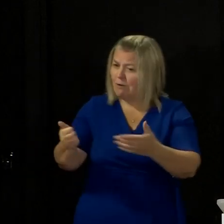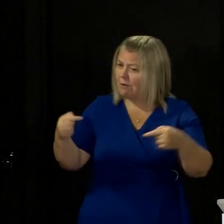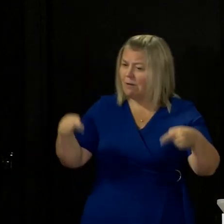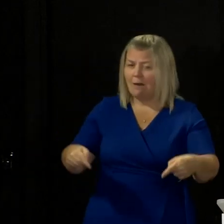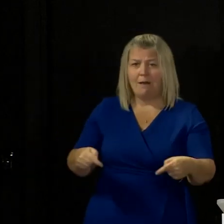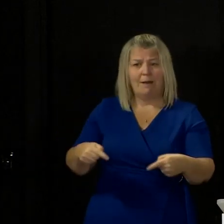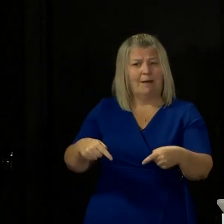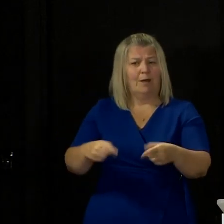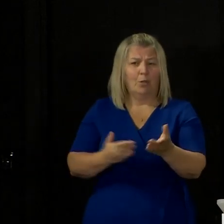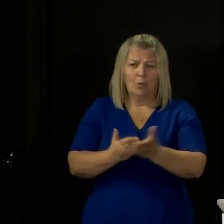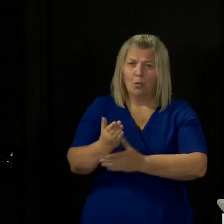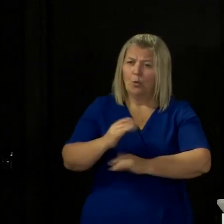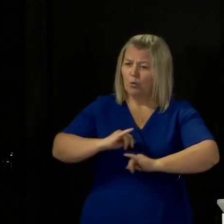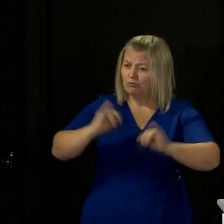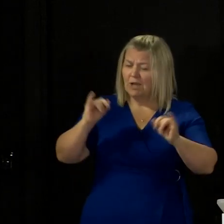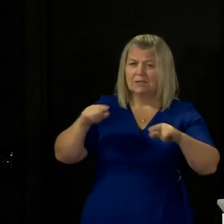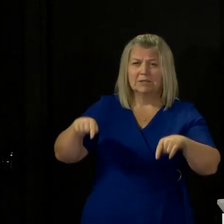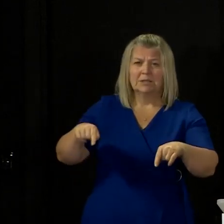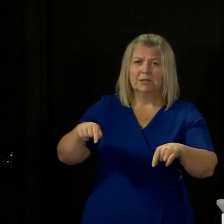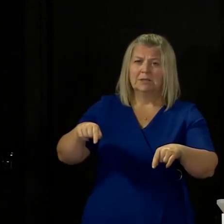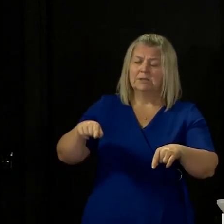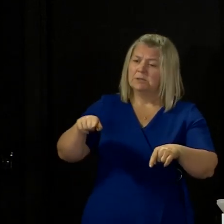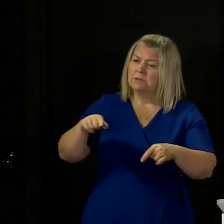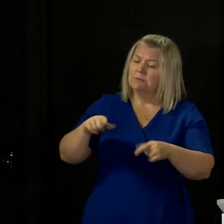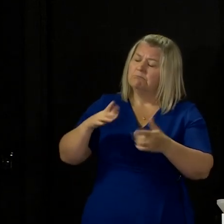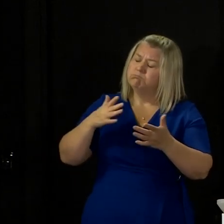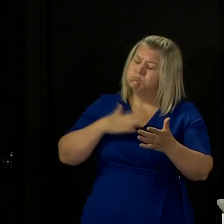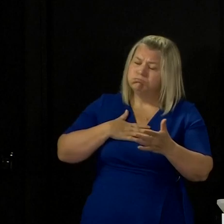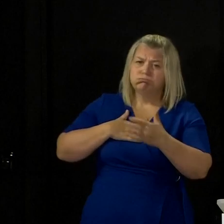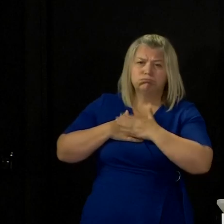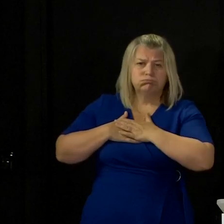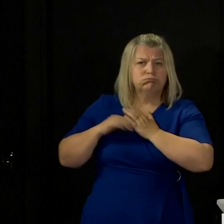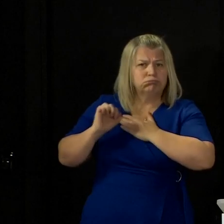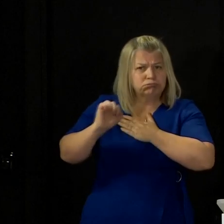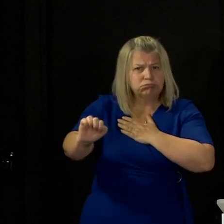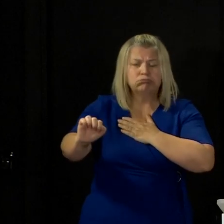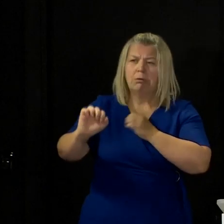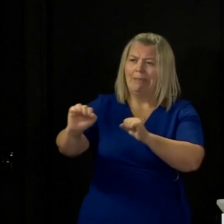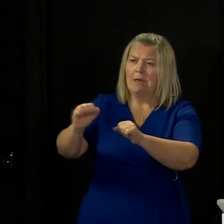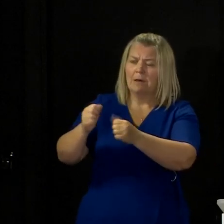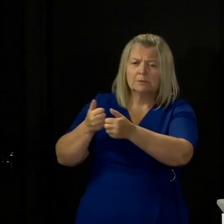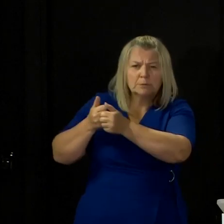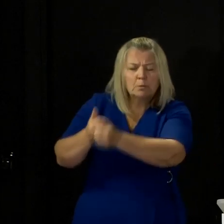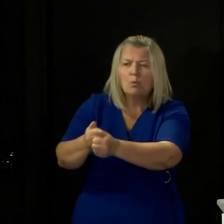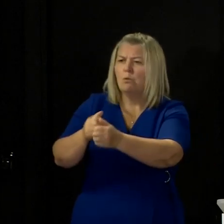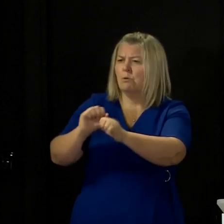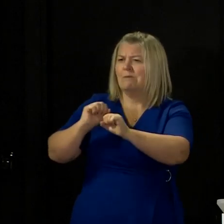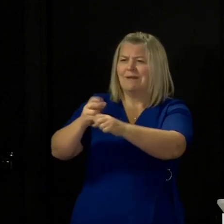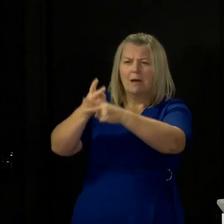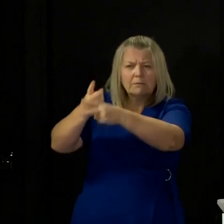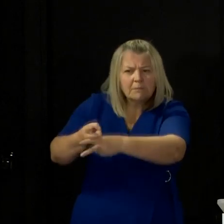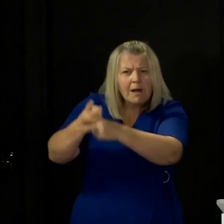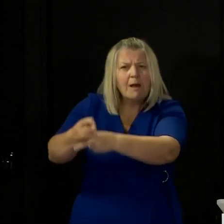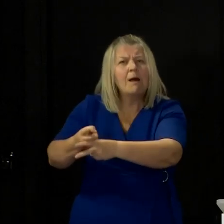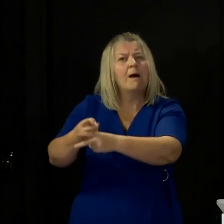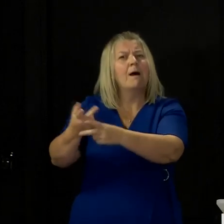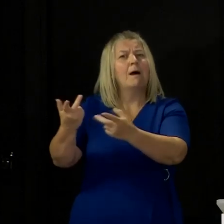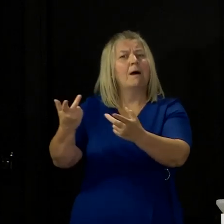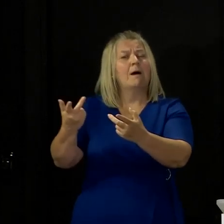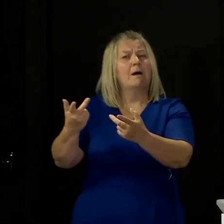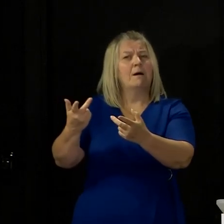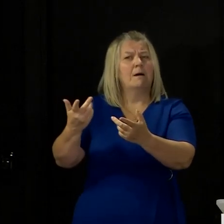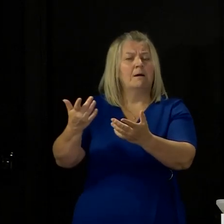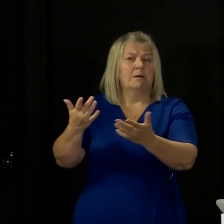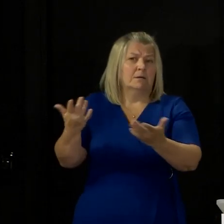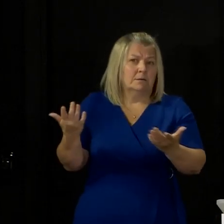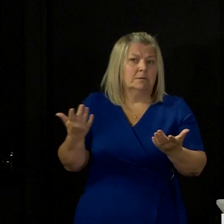this crisis that debt will be even greater both in the scale of what existing unpaid carers will be doing but also there will